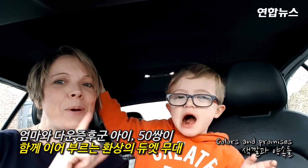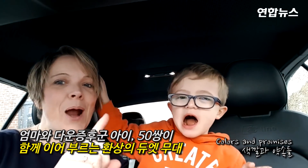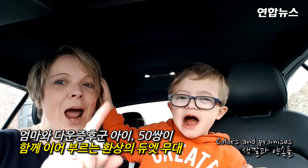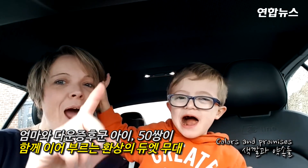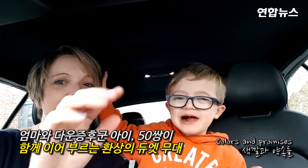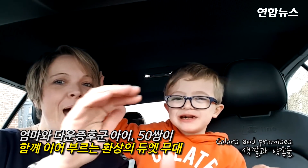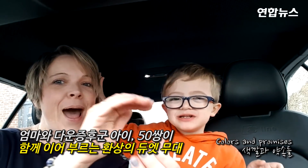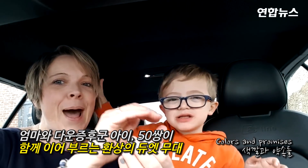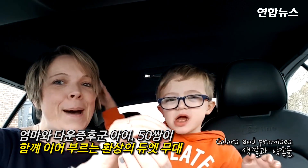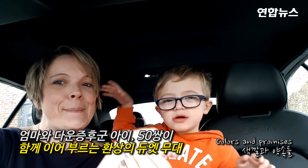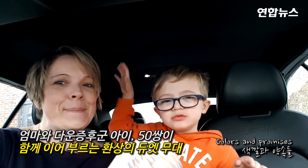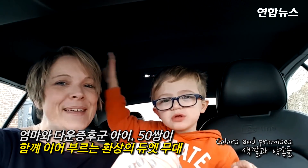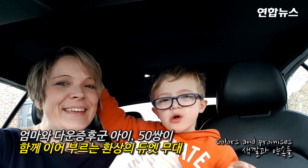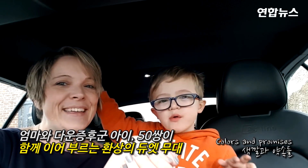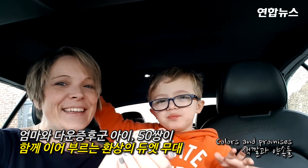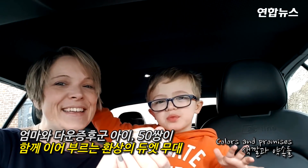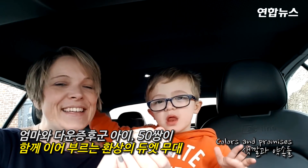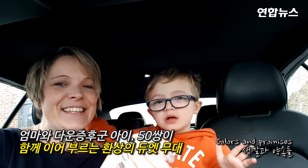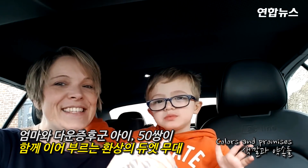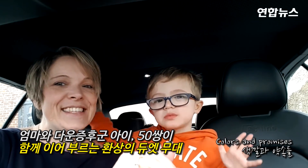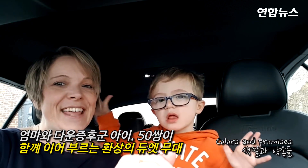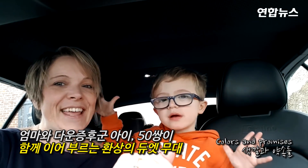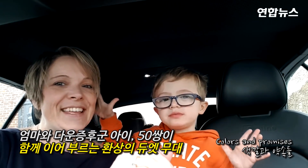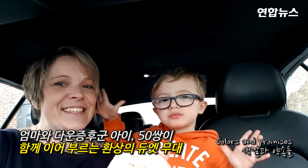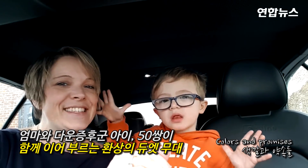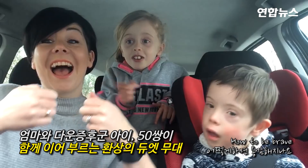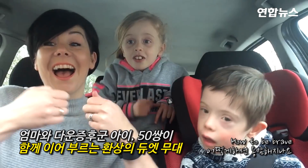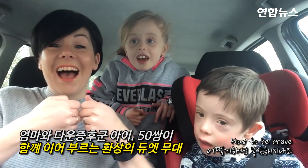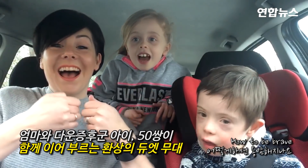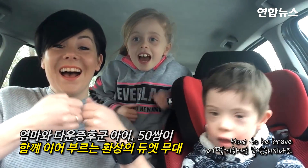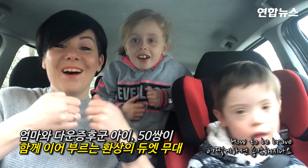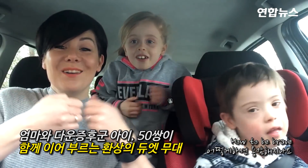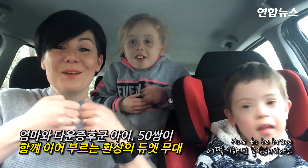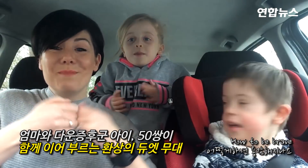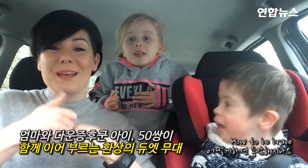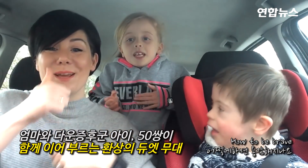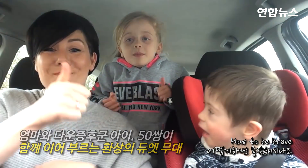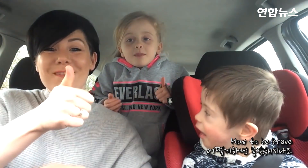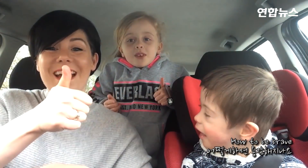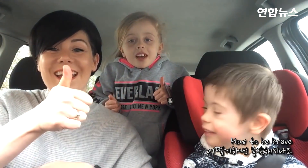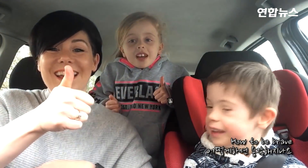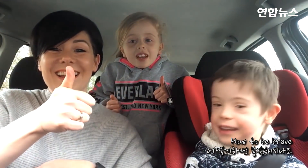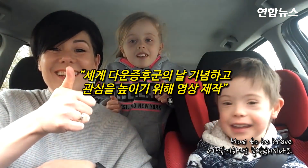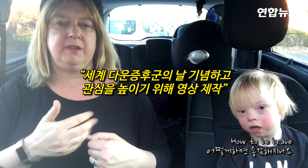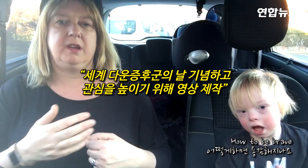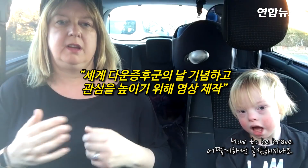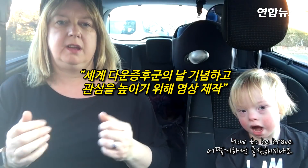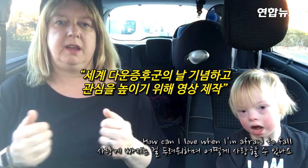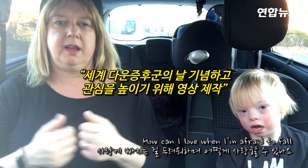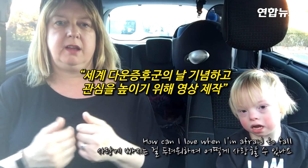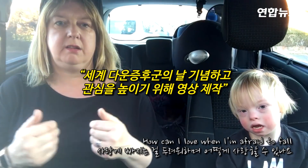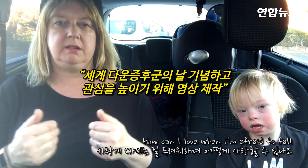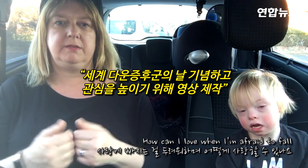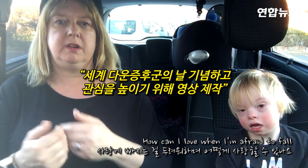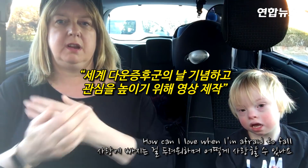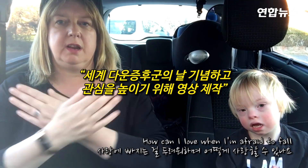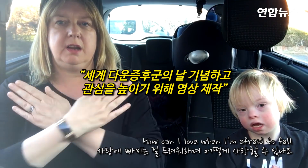promises How to be brave, how can I